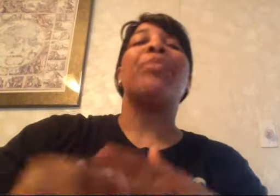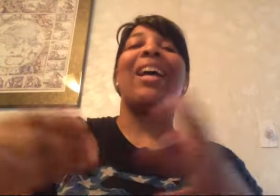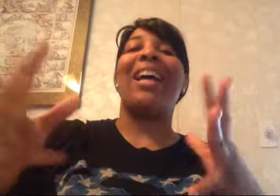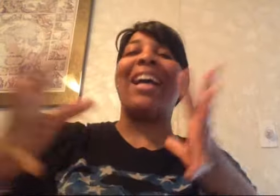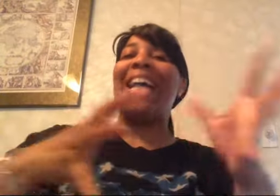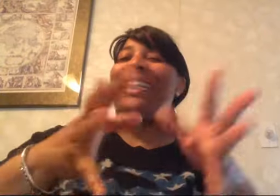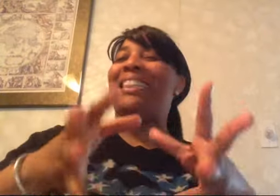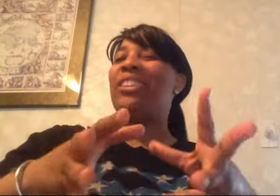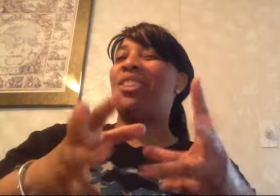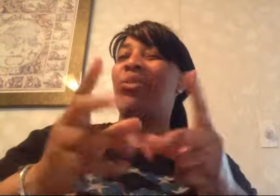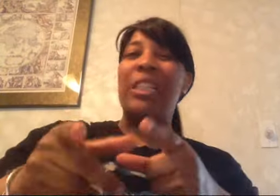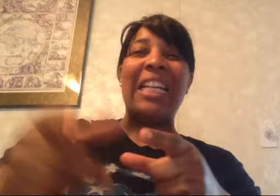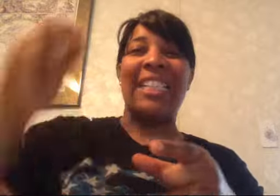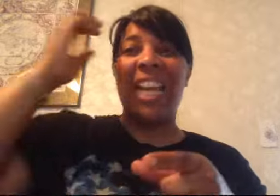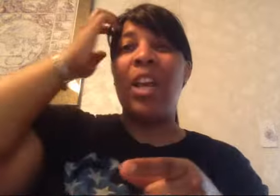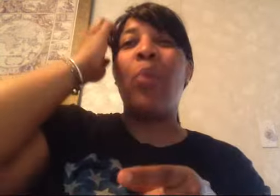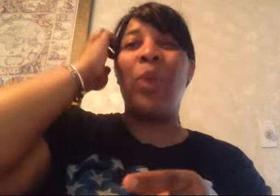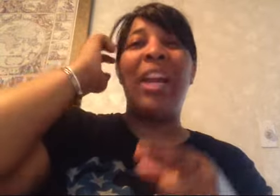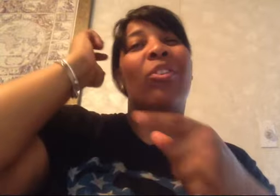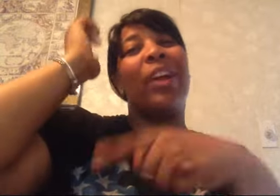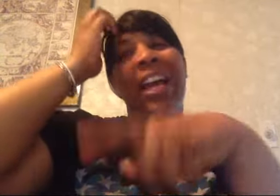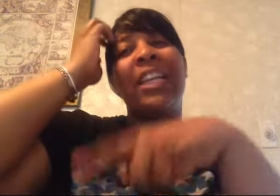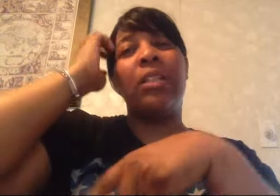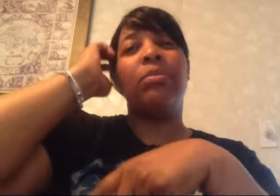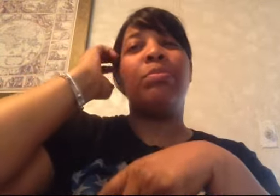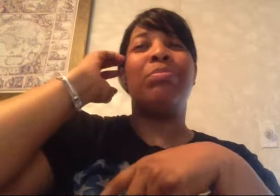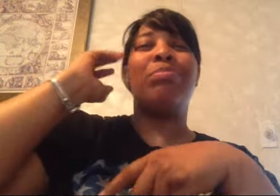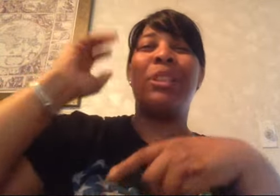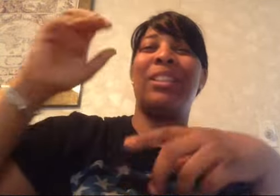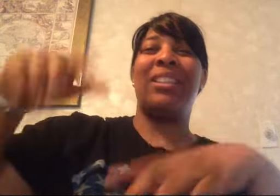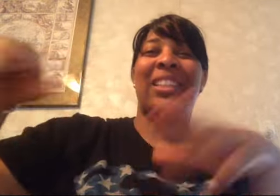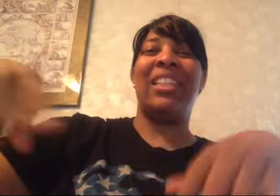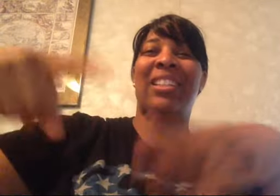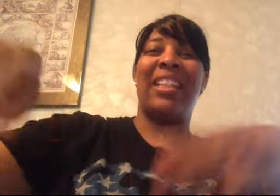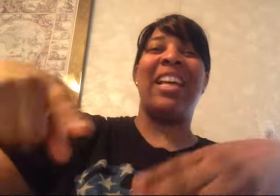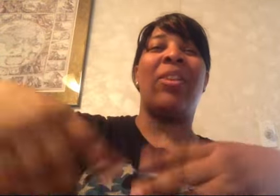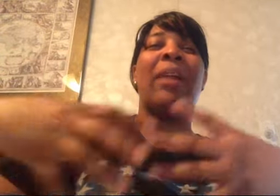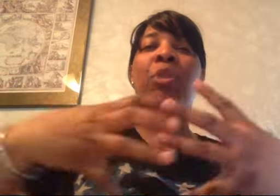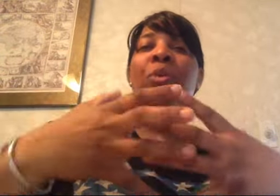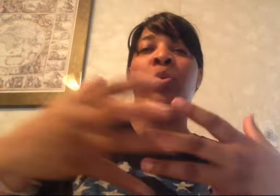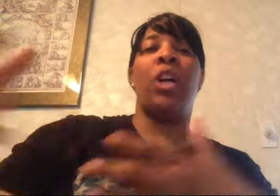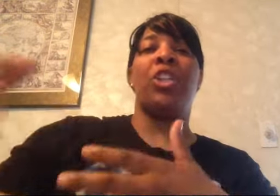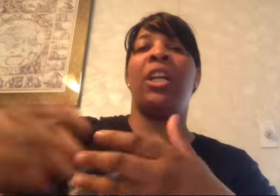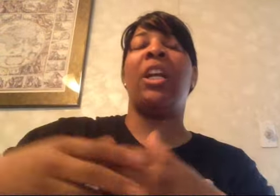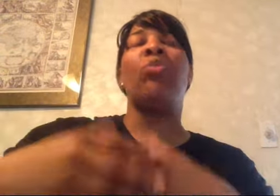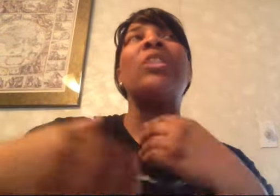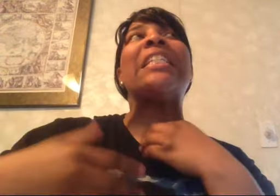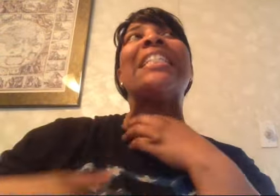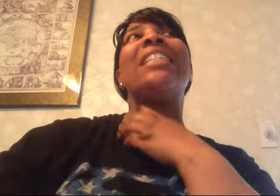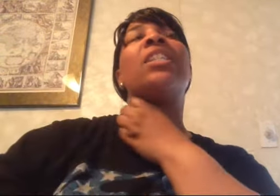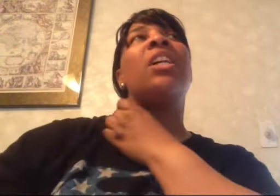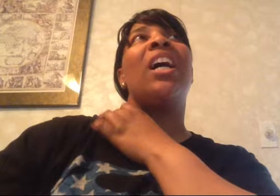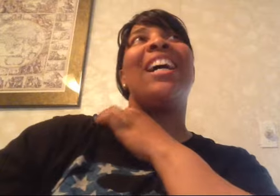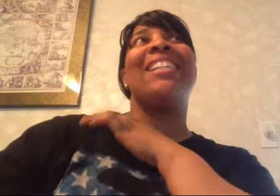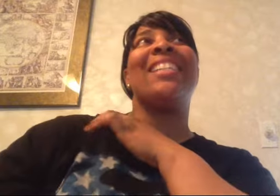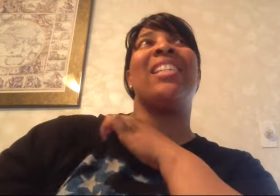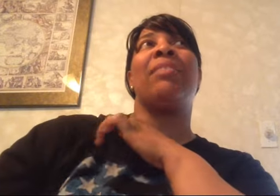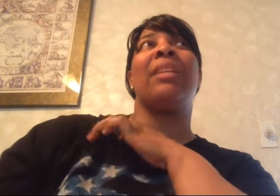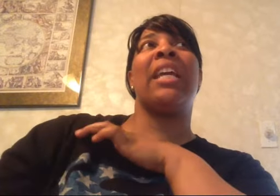I realized whenever I put these together I'm always watching and I realized I had said something